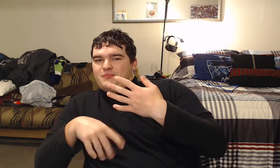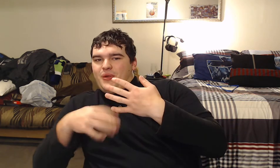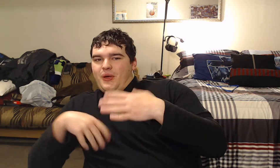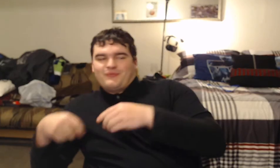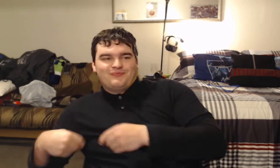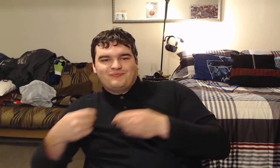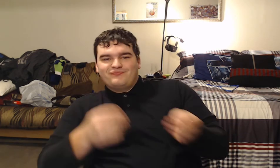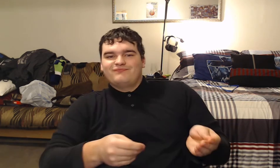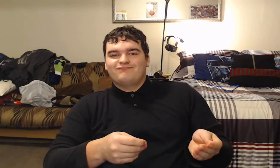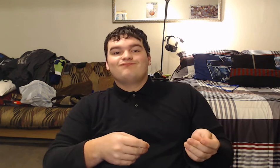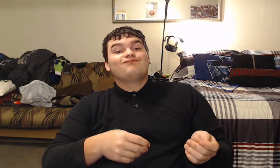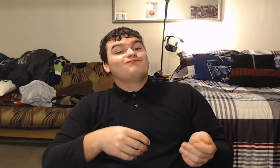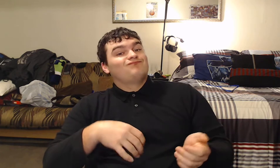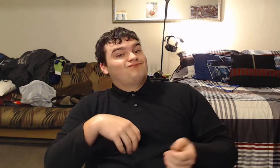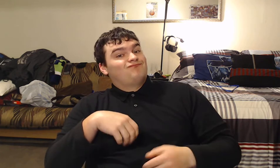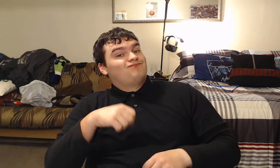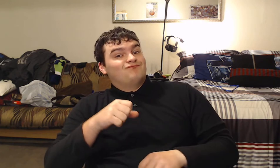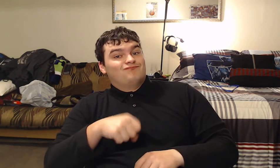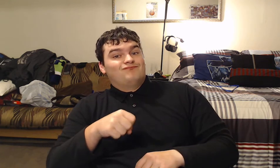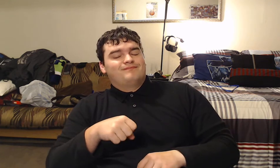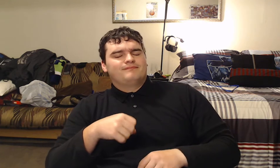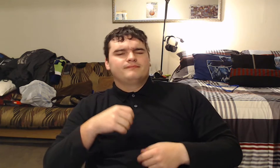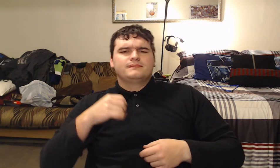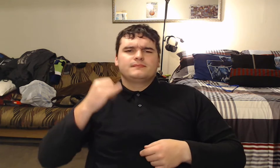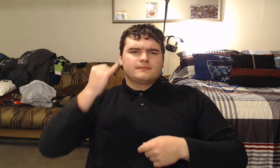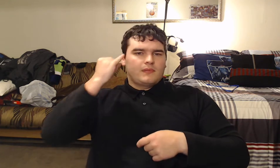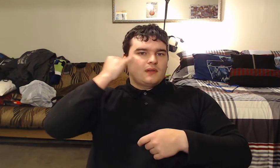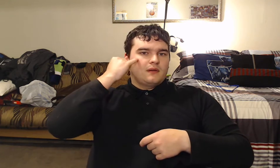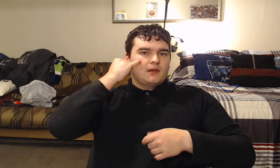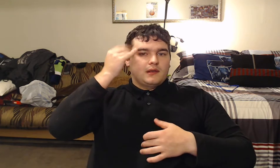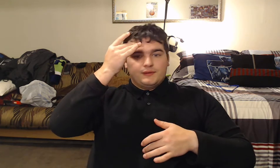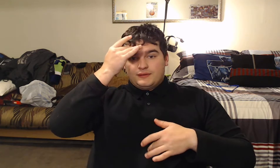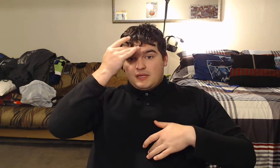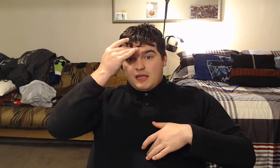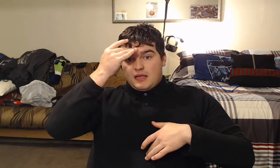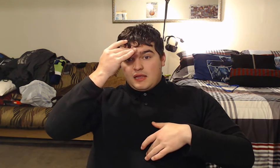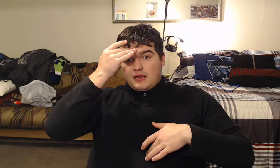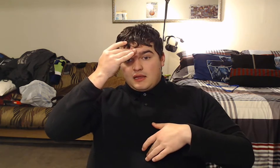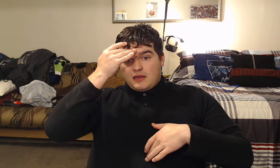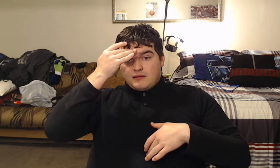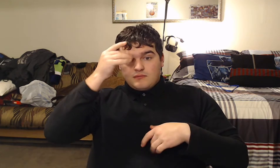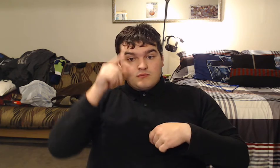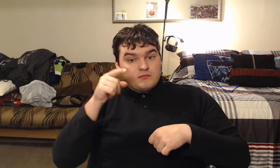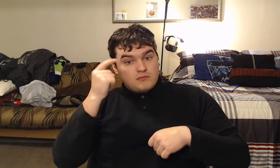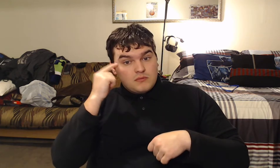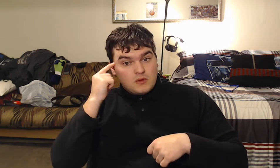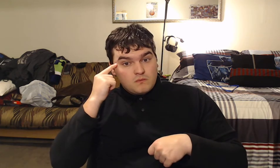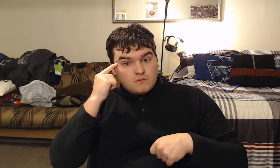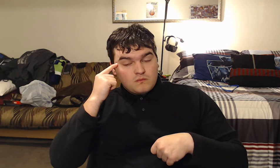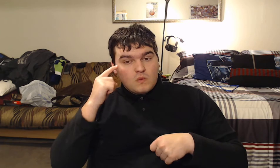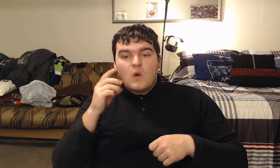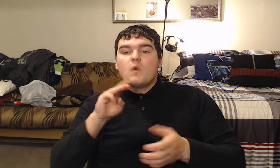If you think you're sick, go to the doctor. If you don't know a doctor,